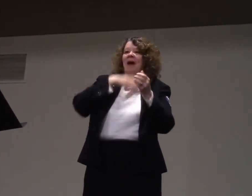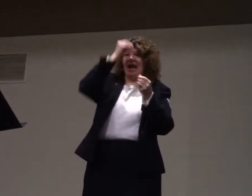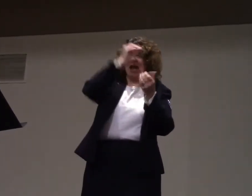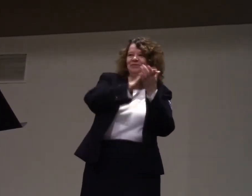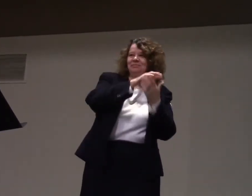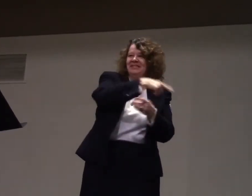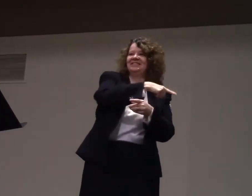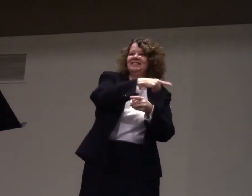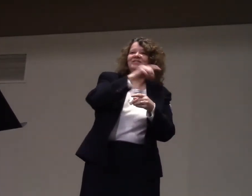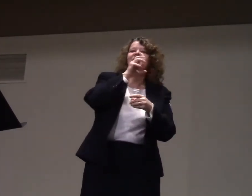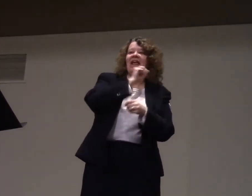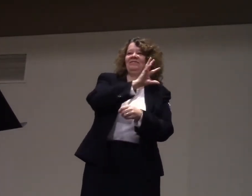And the same with my husband.